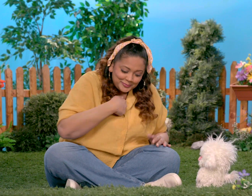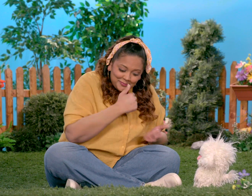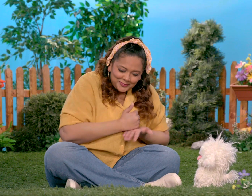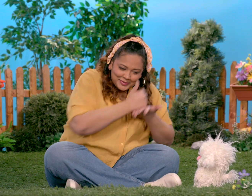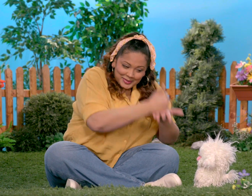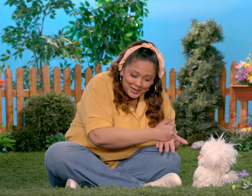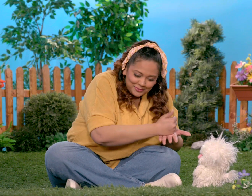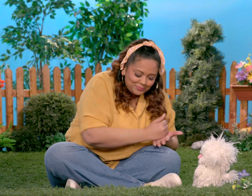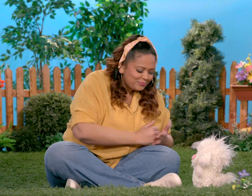I'll give you a hint.